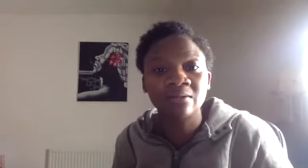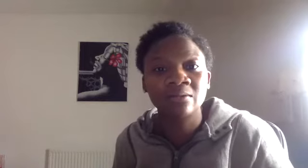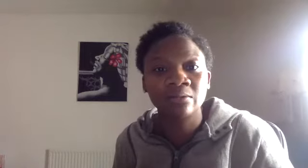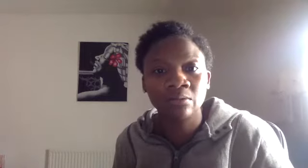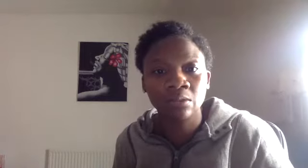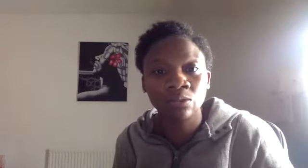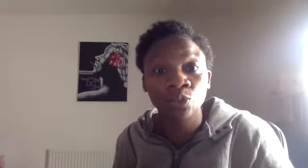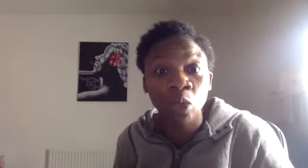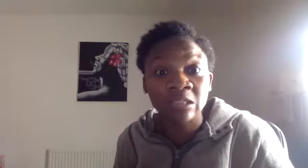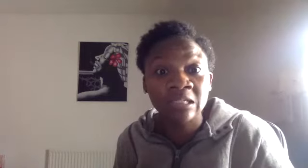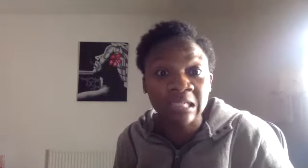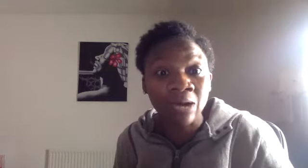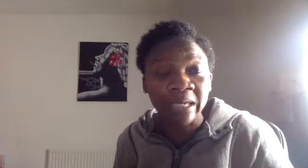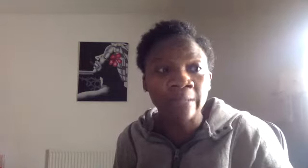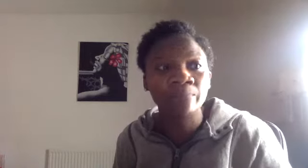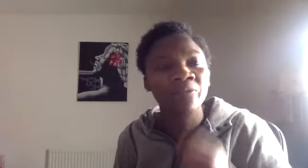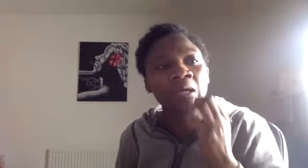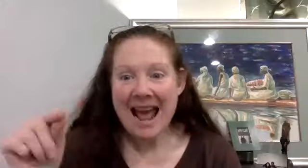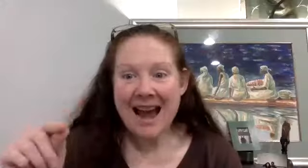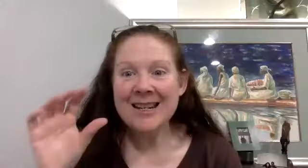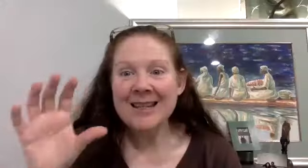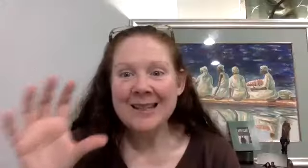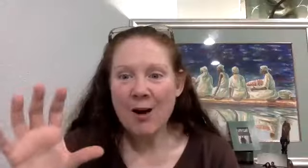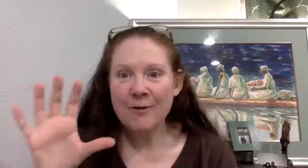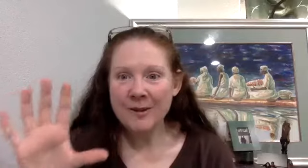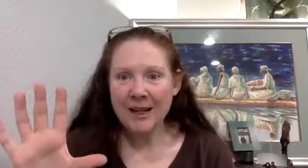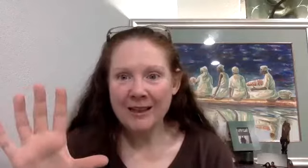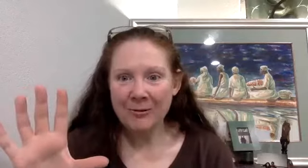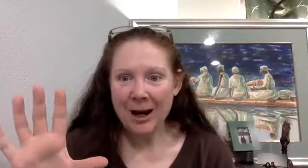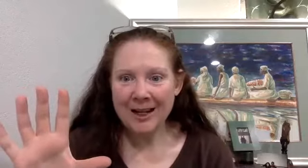Yes. You want to tell me. And that act in itself is healing, right?